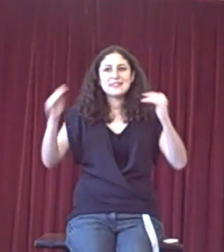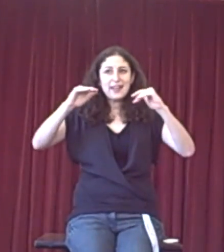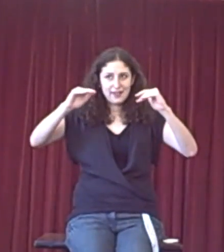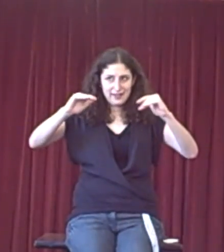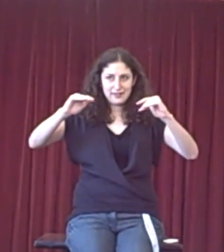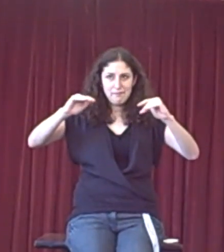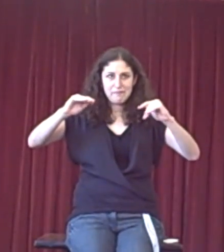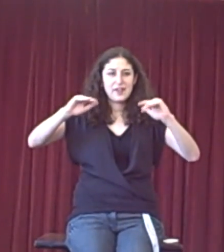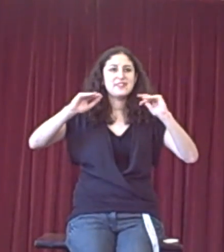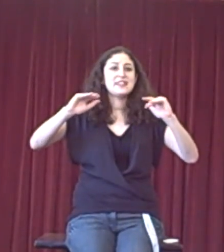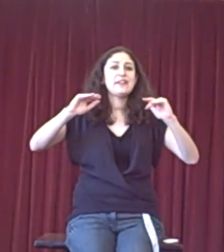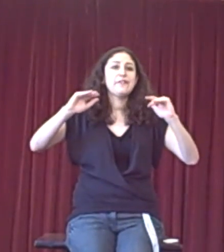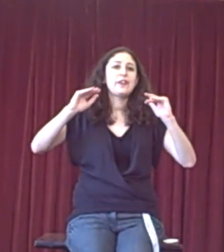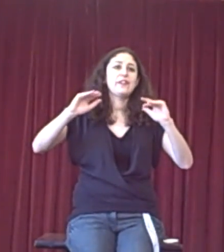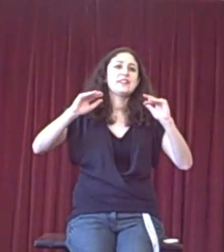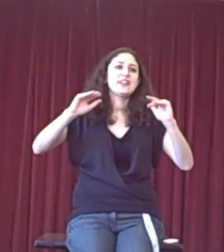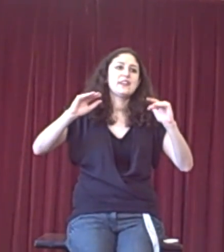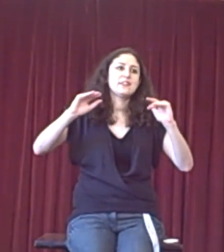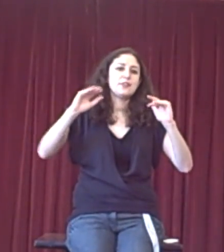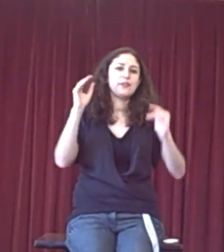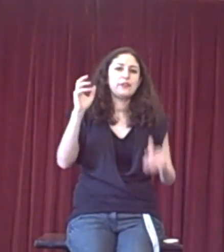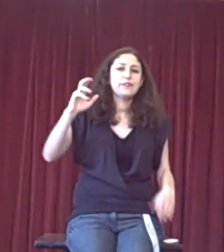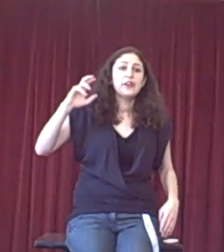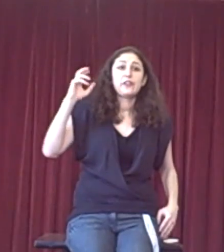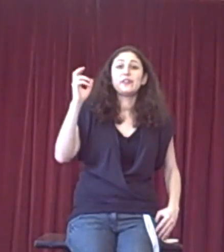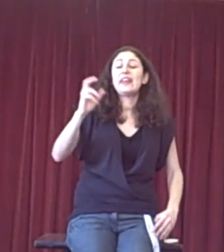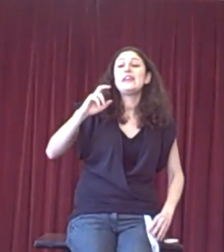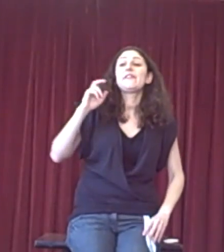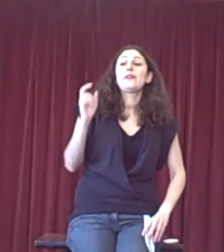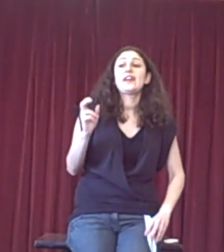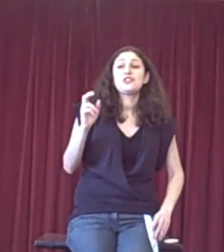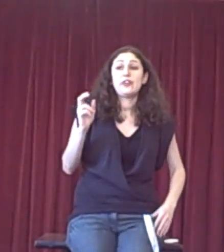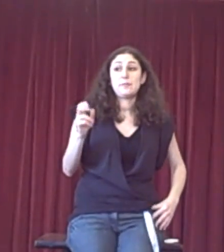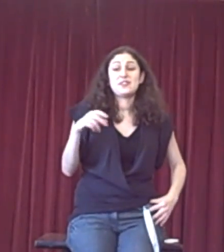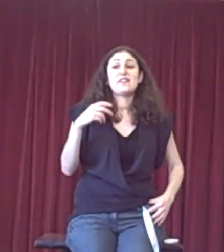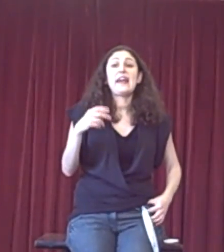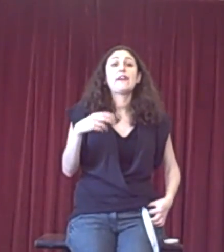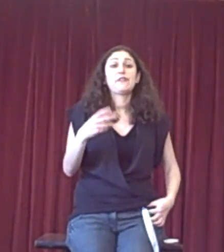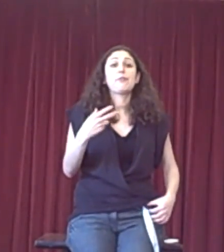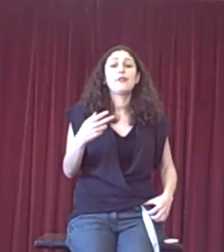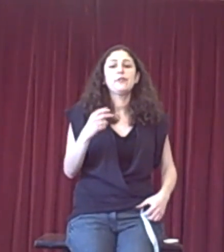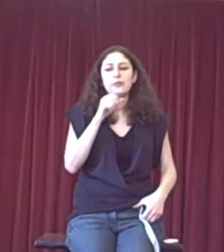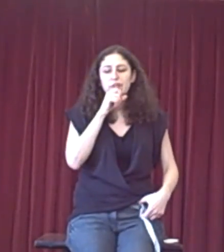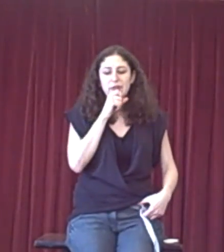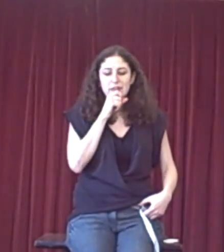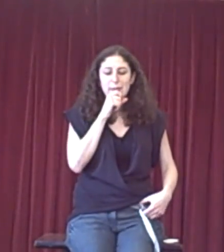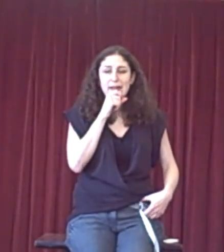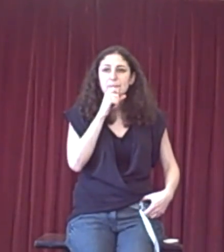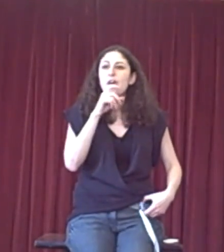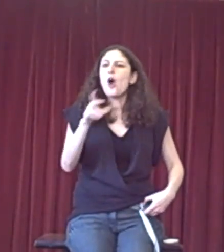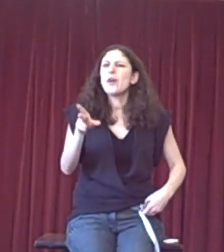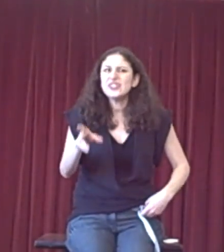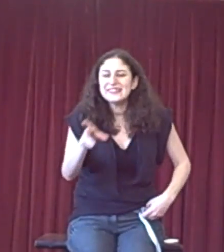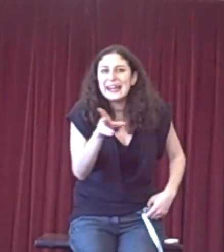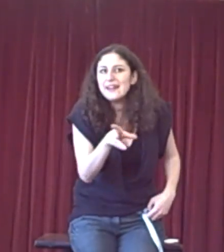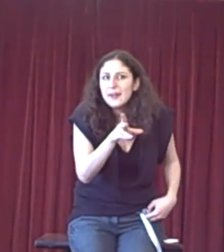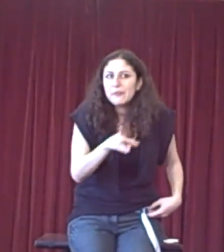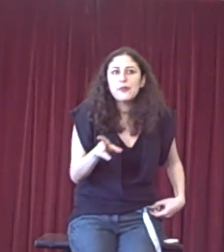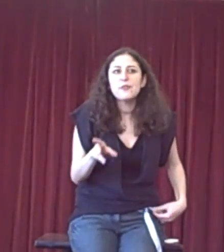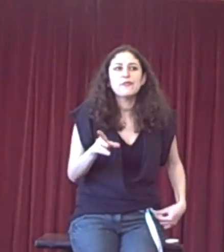Second, then, underneath those ideas of those key foundation arguments that they have to prove in order to win the debate. Or I should say, like, before we move